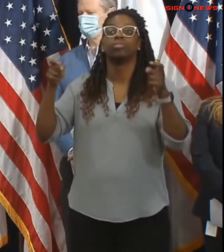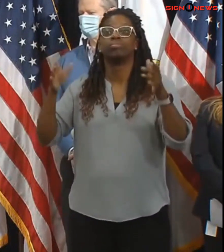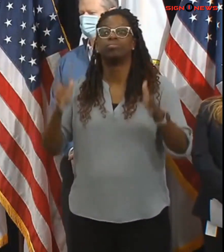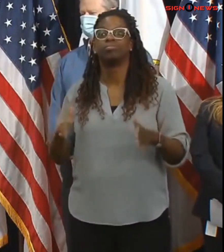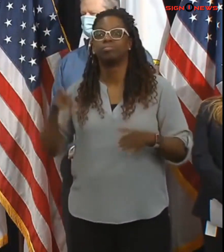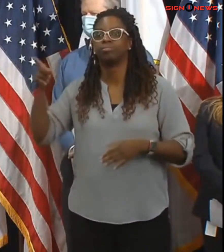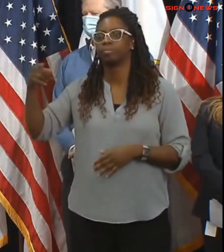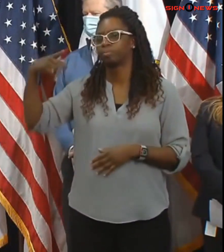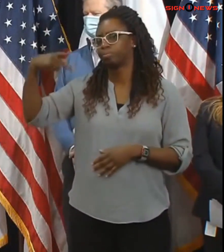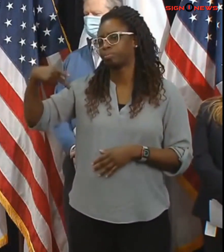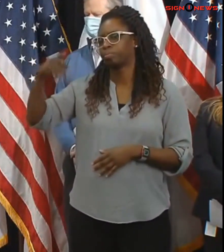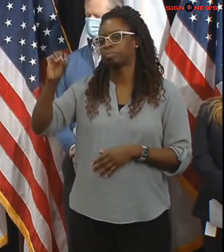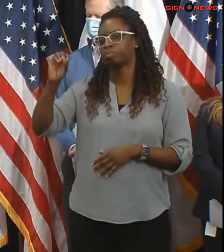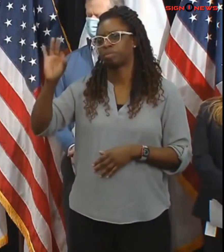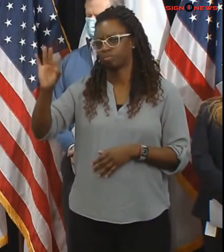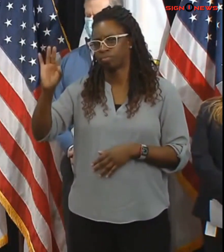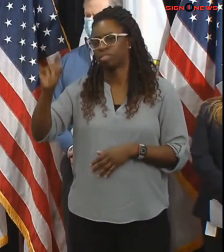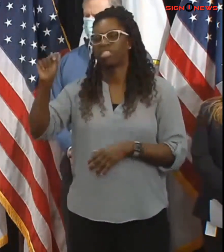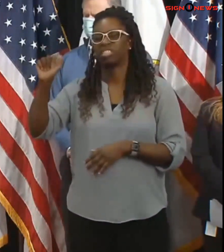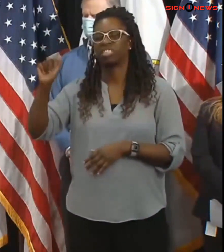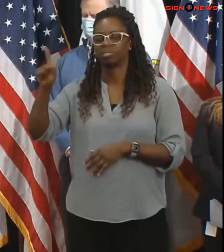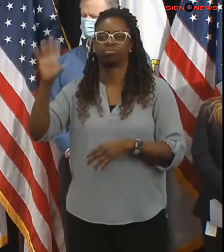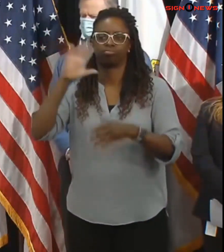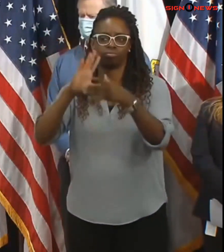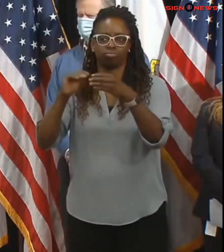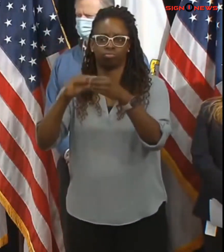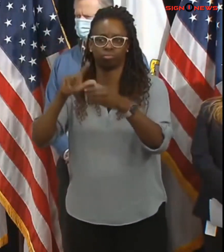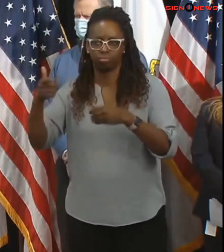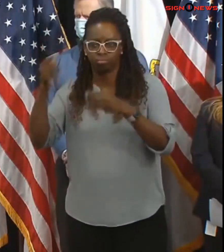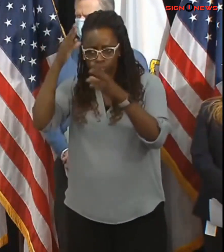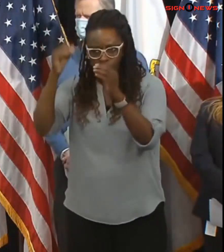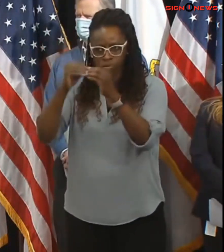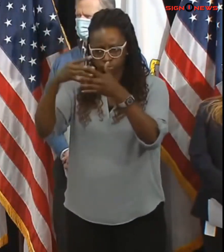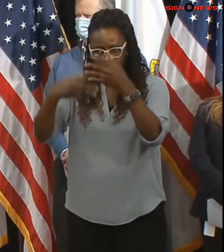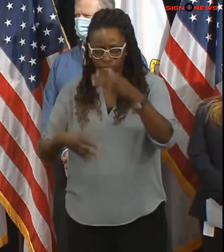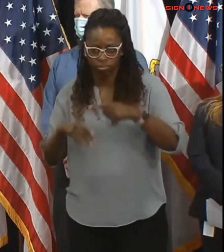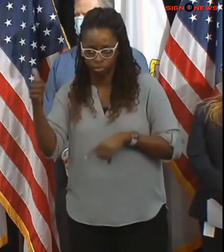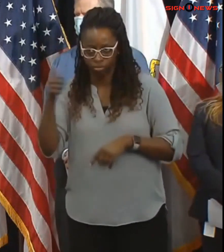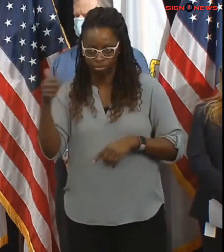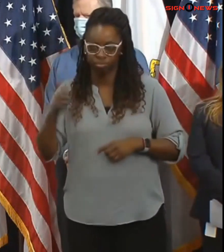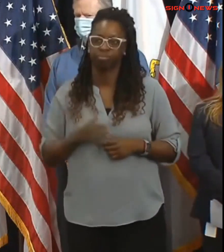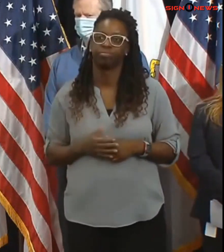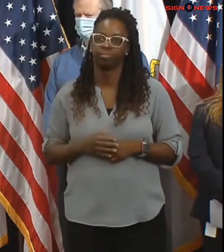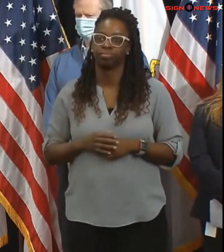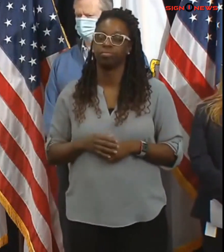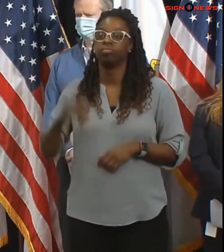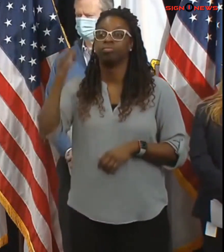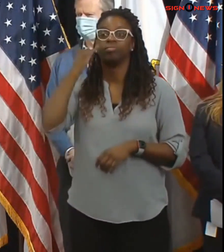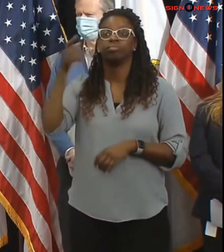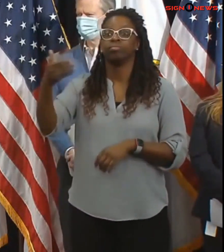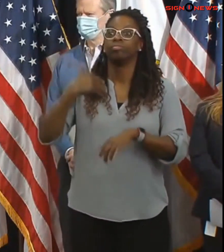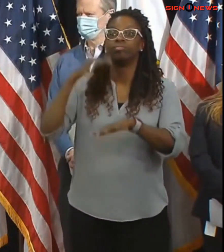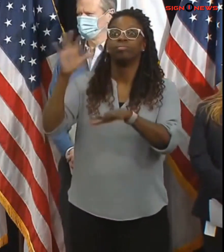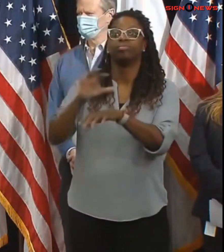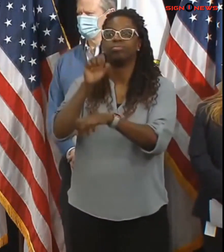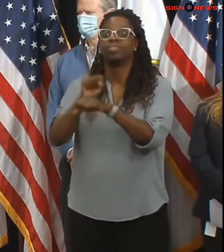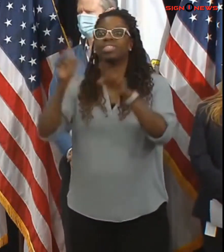registry of motor vehicles has postponed road tests scheduled on saturday and aaa has announced that its massachusetts customer centers